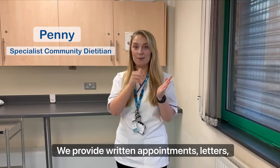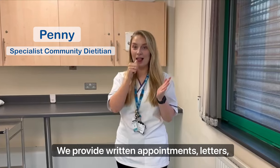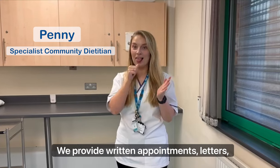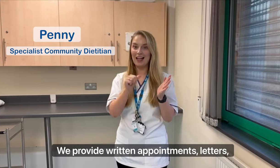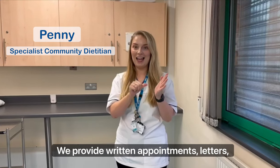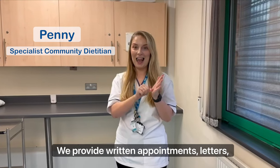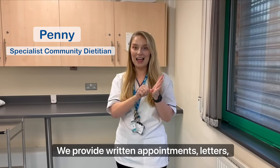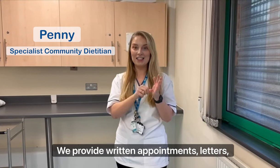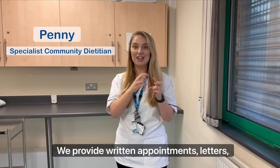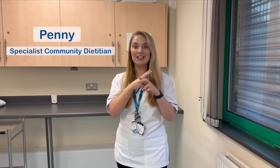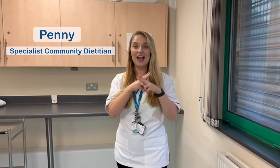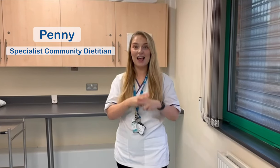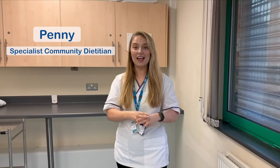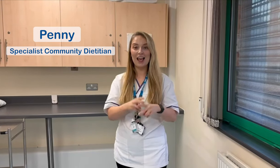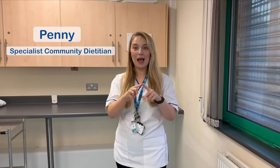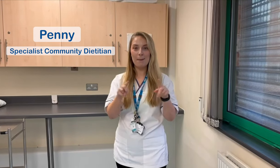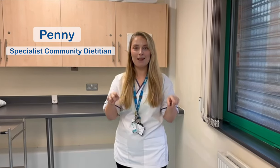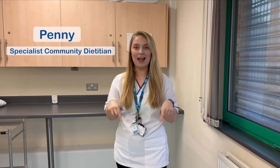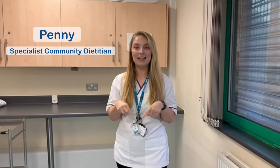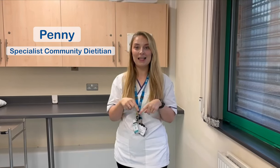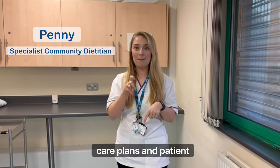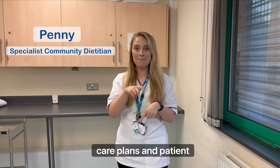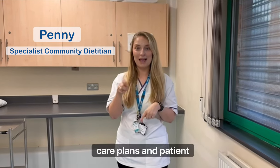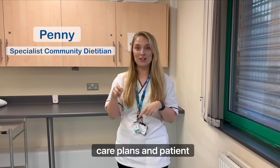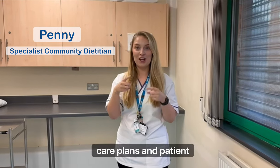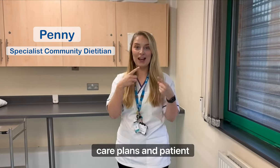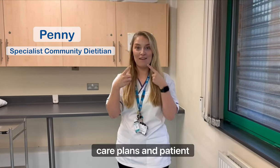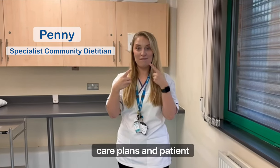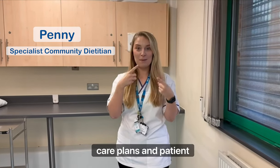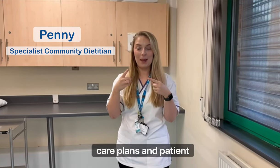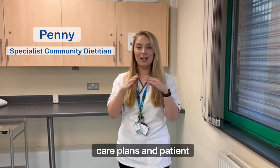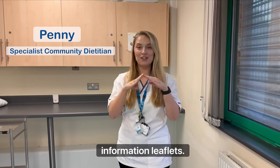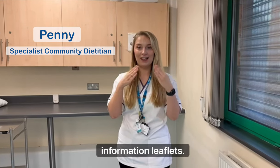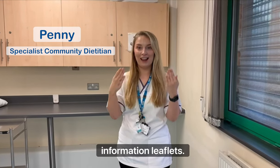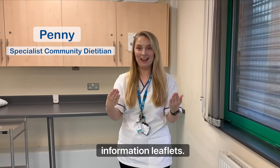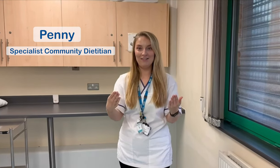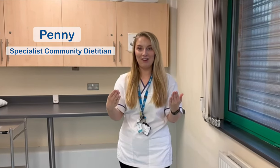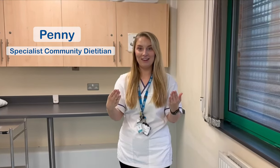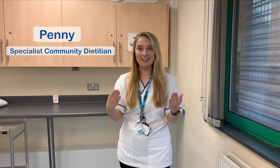appointments, letters, care plans and patient information leaflets.